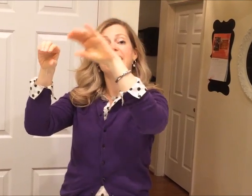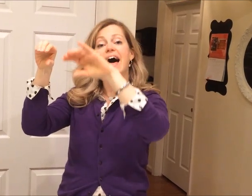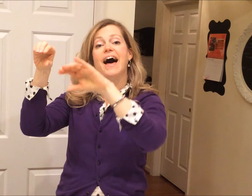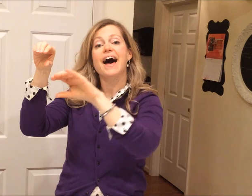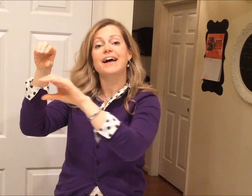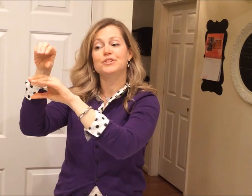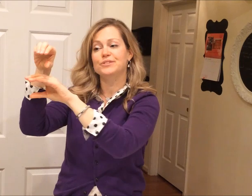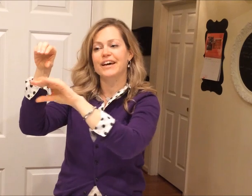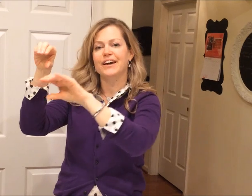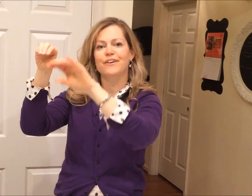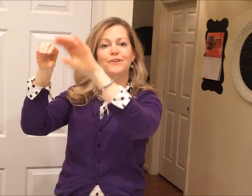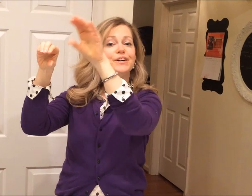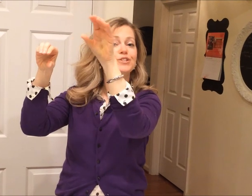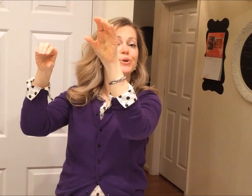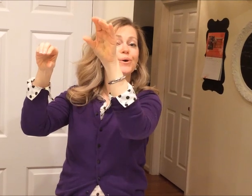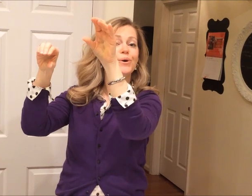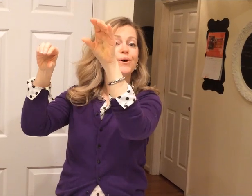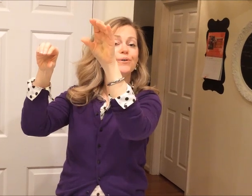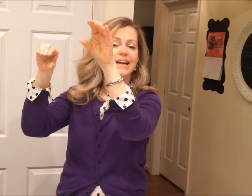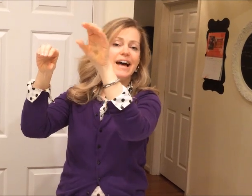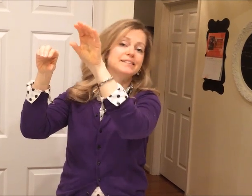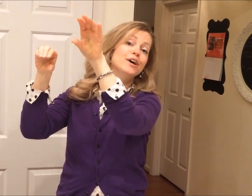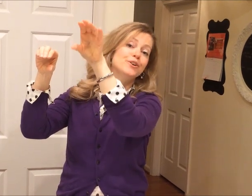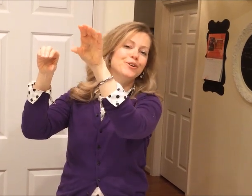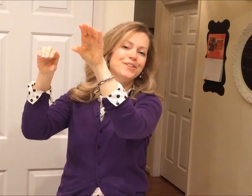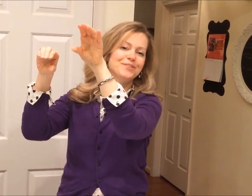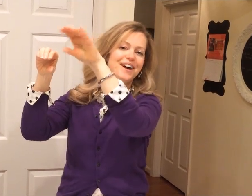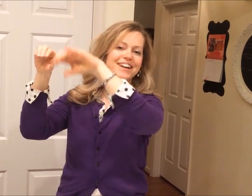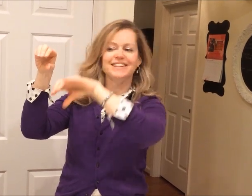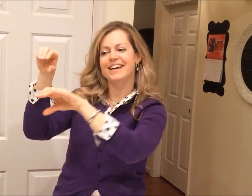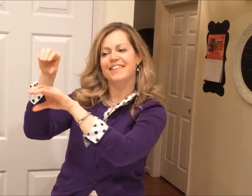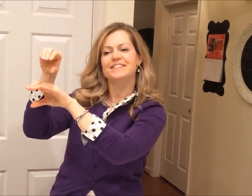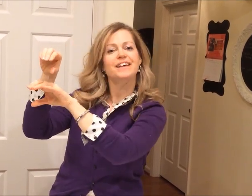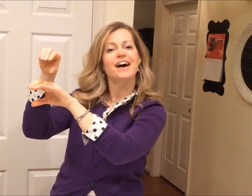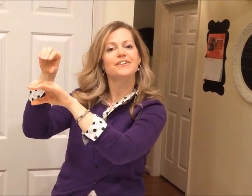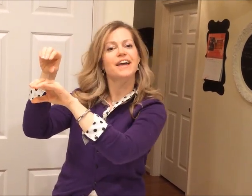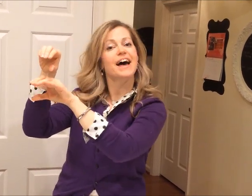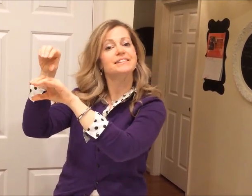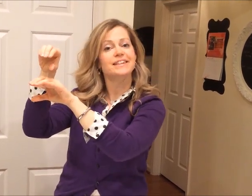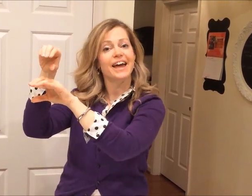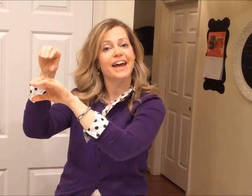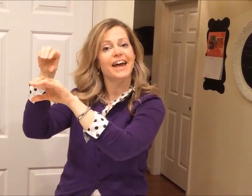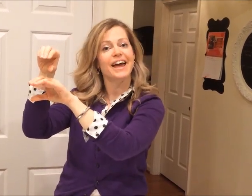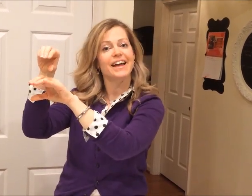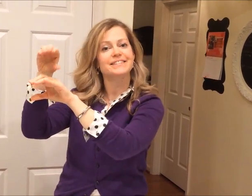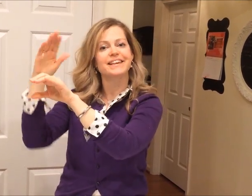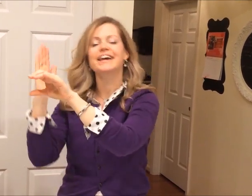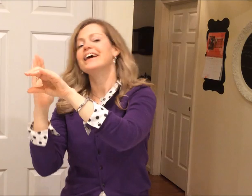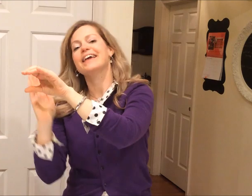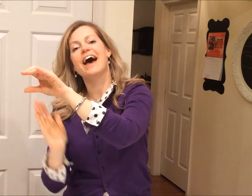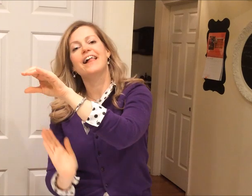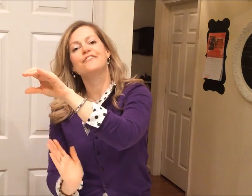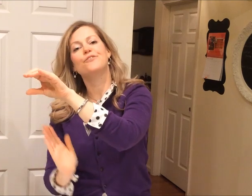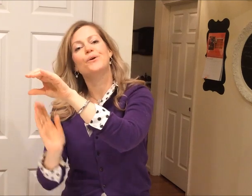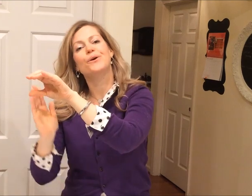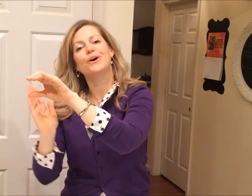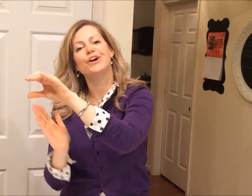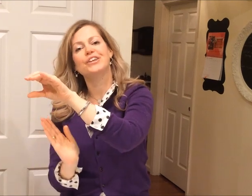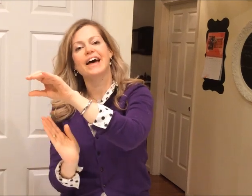Plateau Territory has Northern Rockies and the Southern Cascades. California